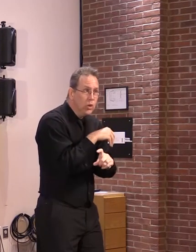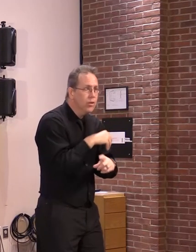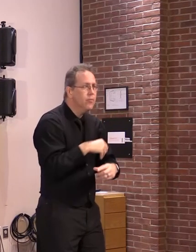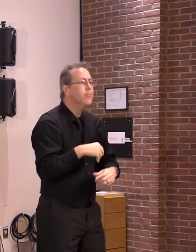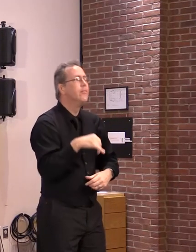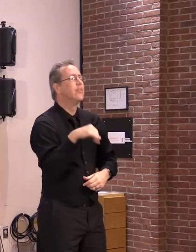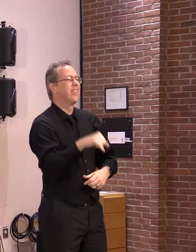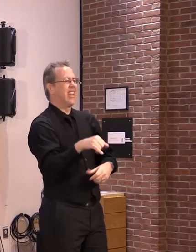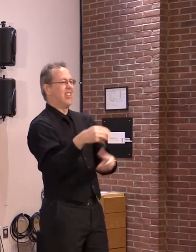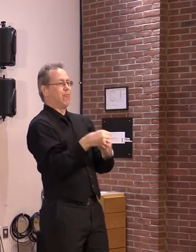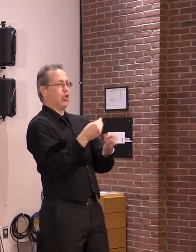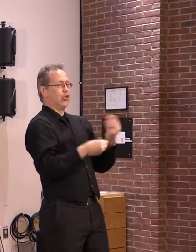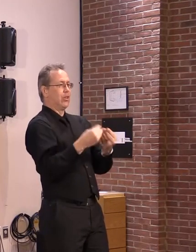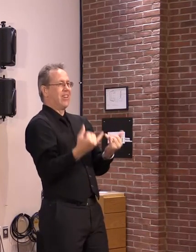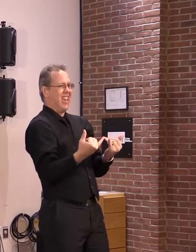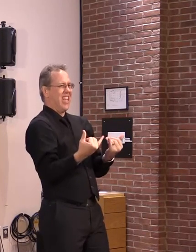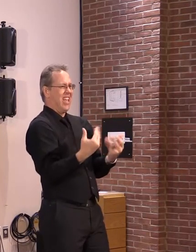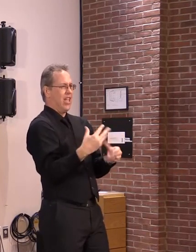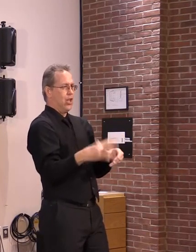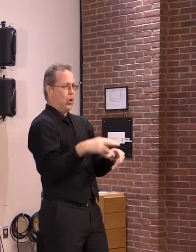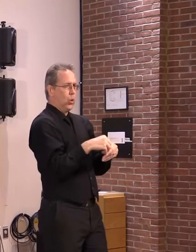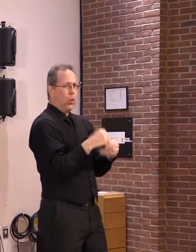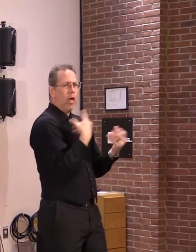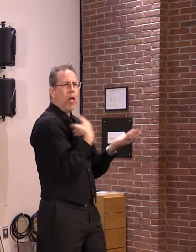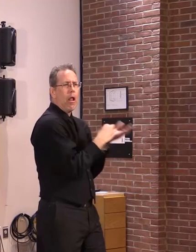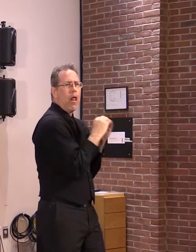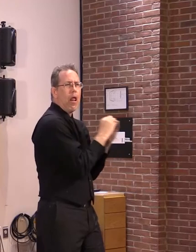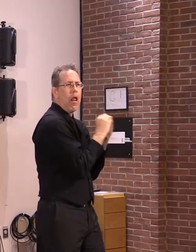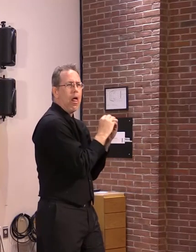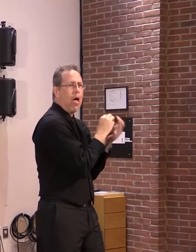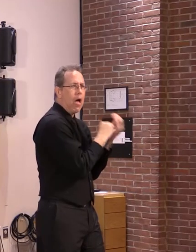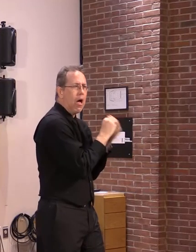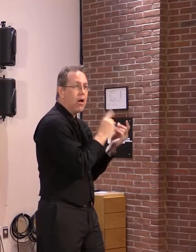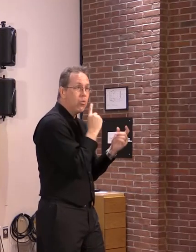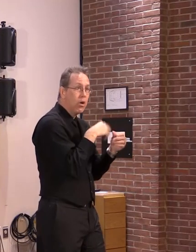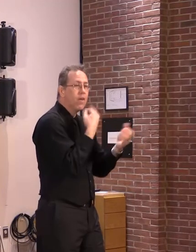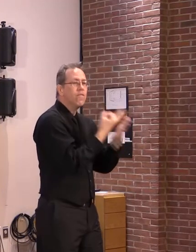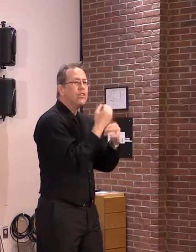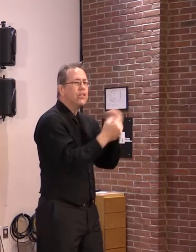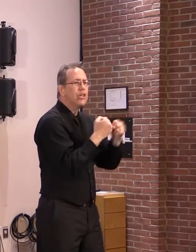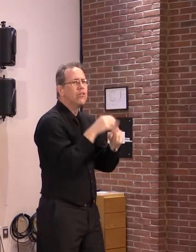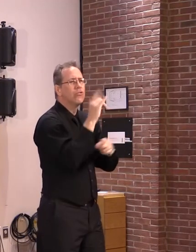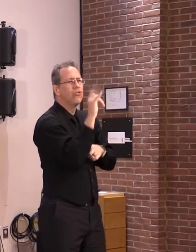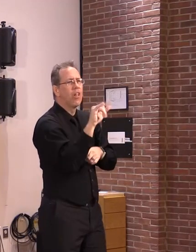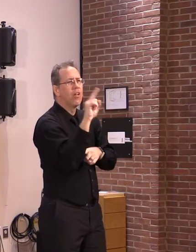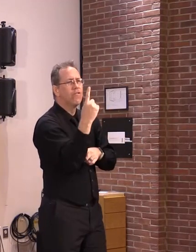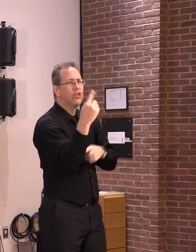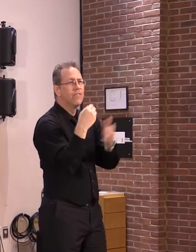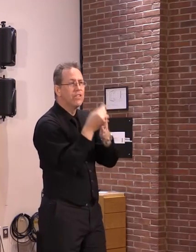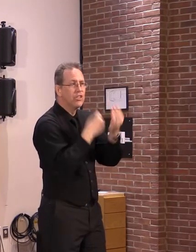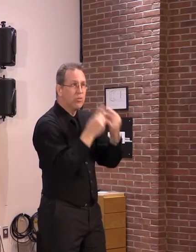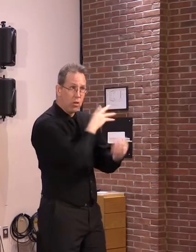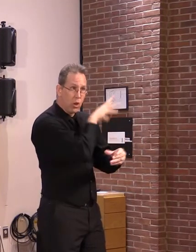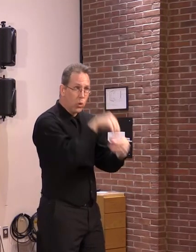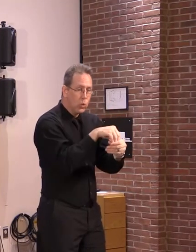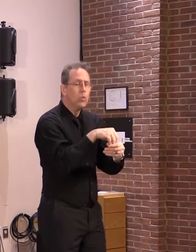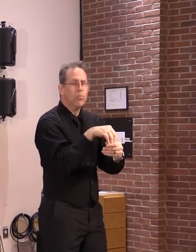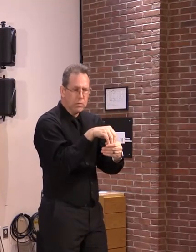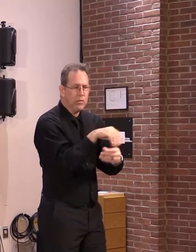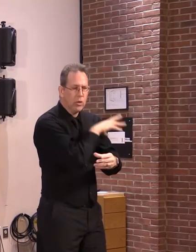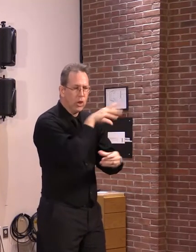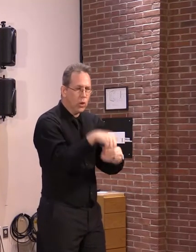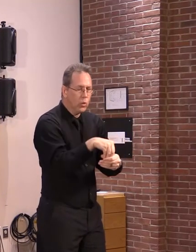being debated at this point in time for the next fiscal year. Yes, I believe it has. But let's